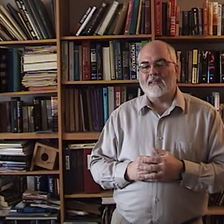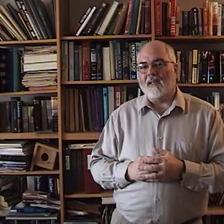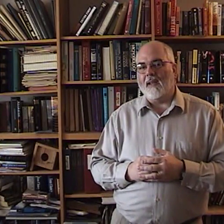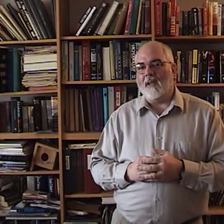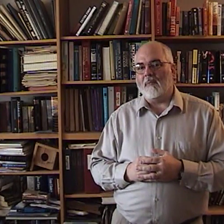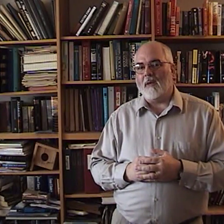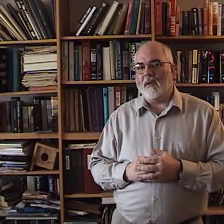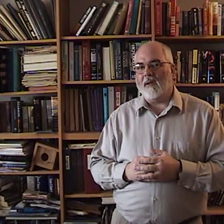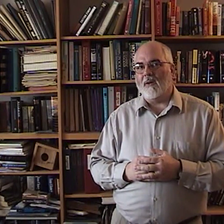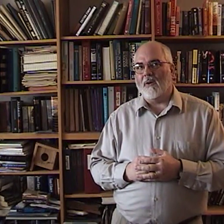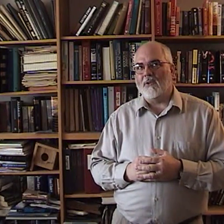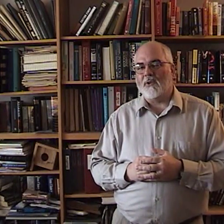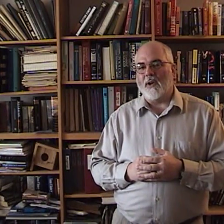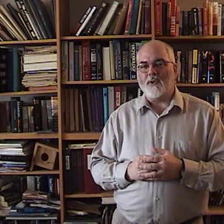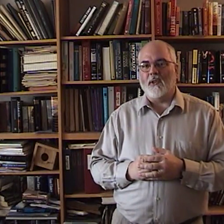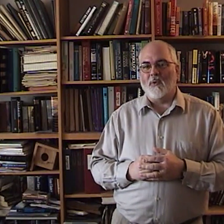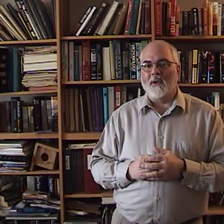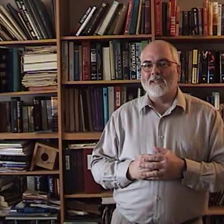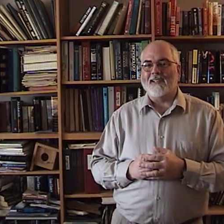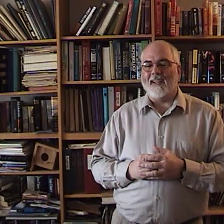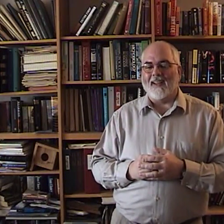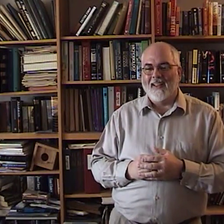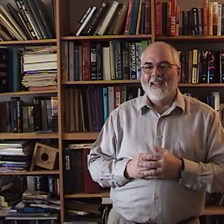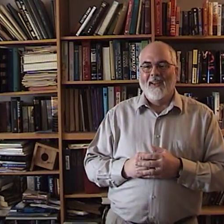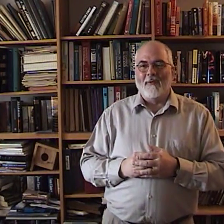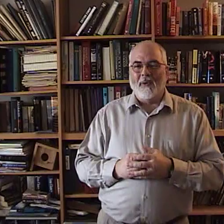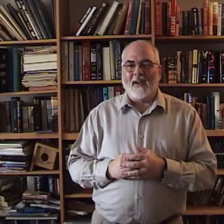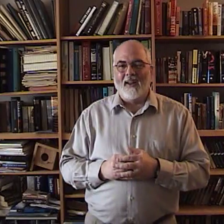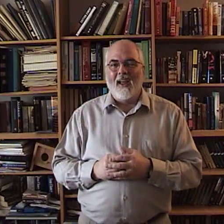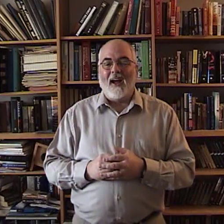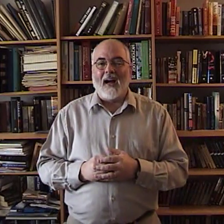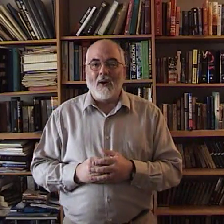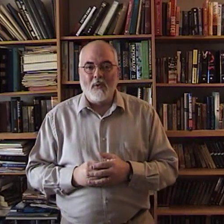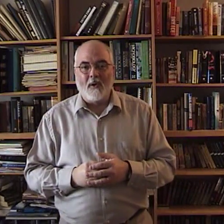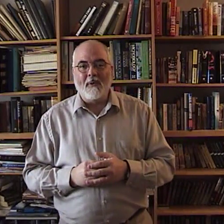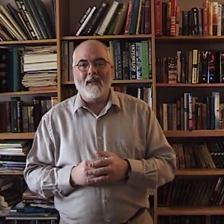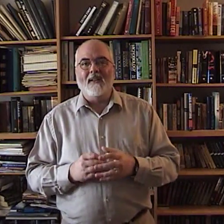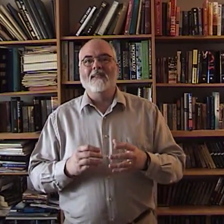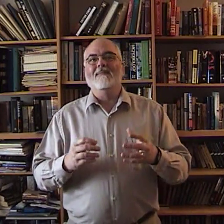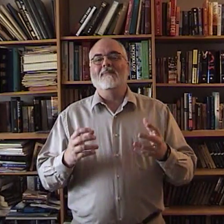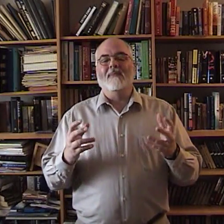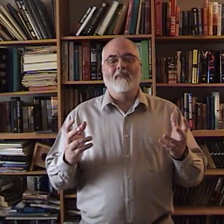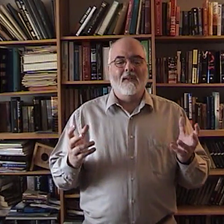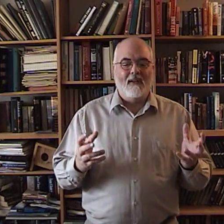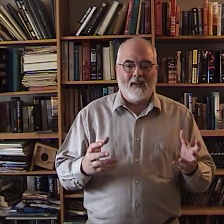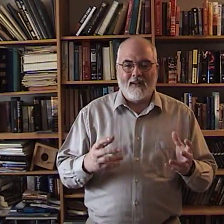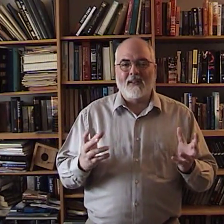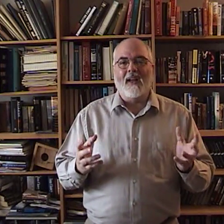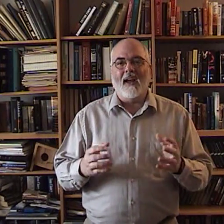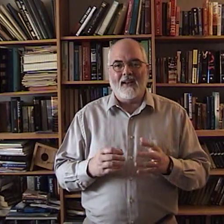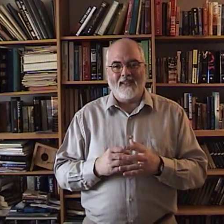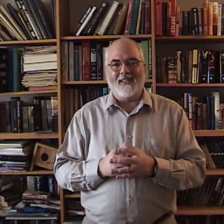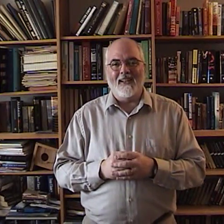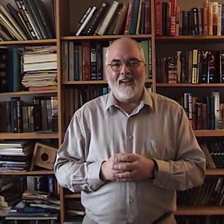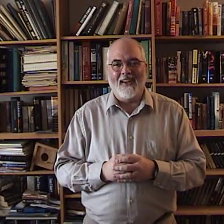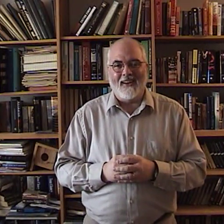singing it may be stretching the word sing, but I will be kind of... I'm singing it